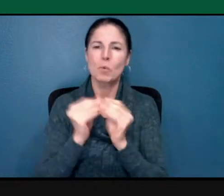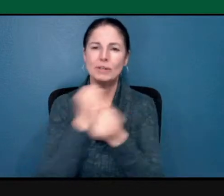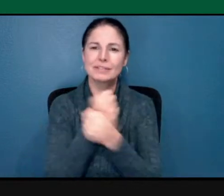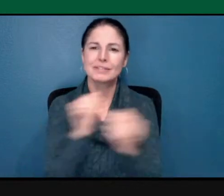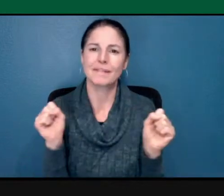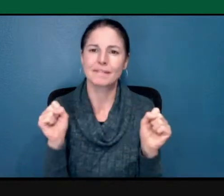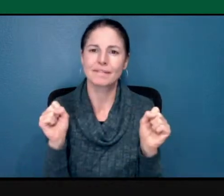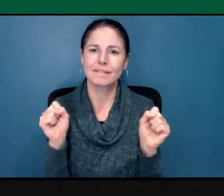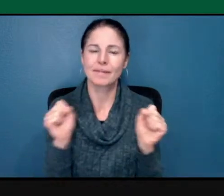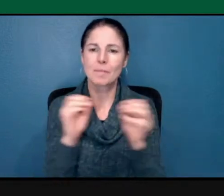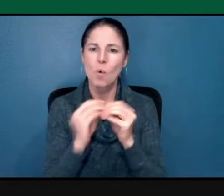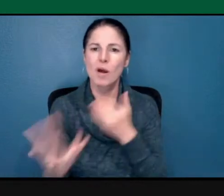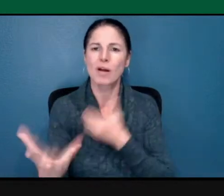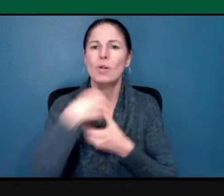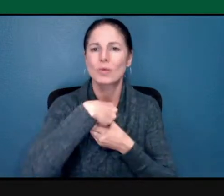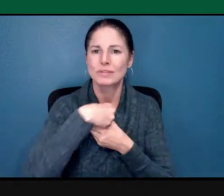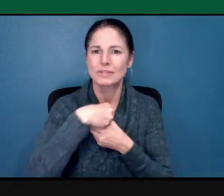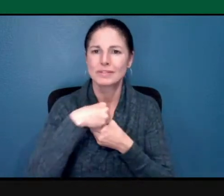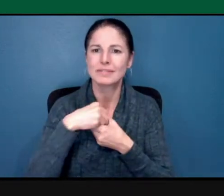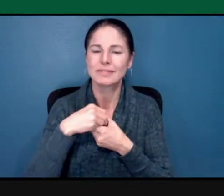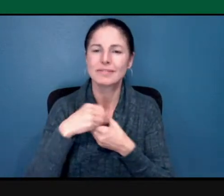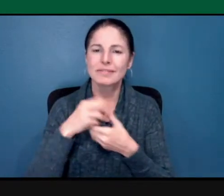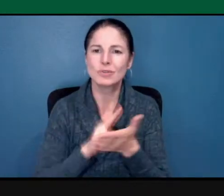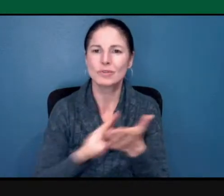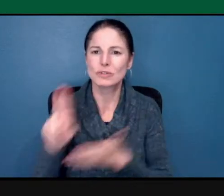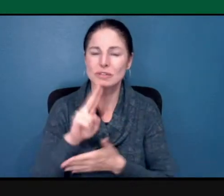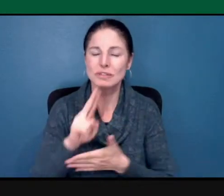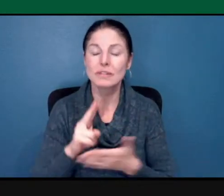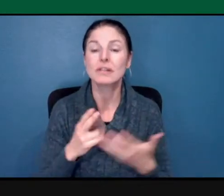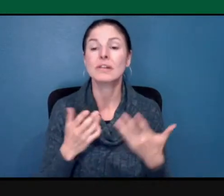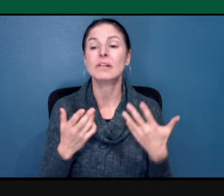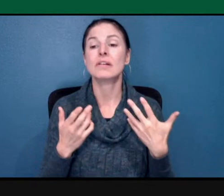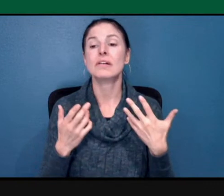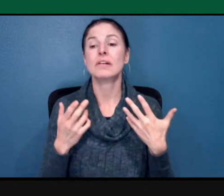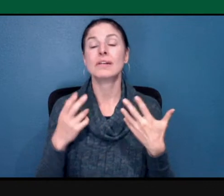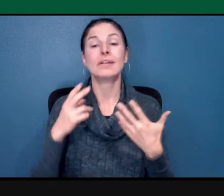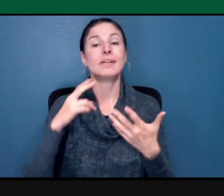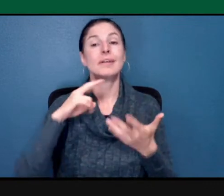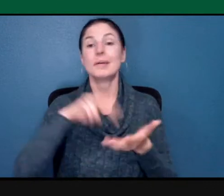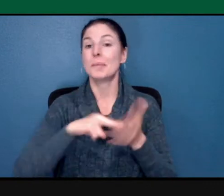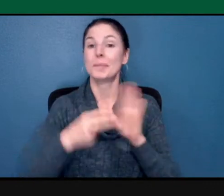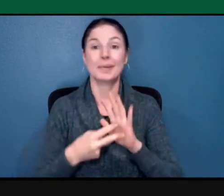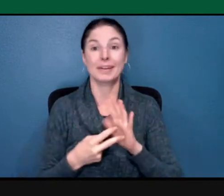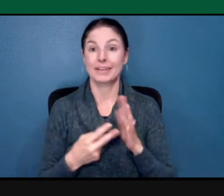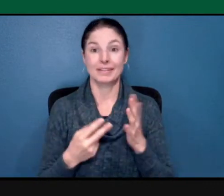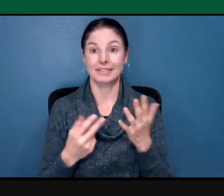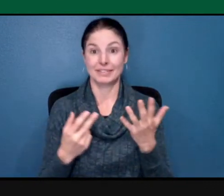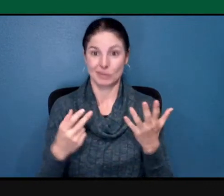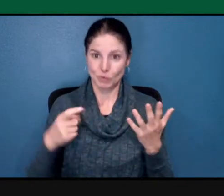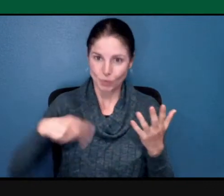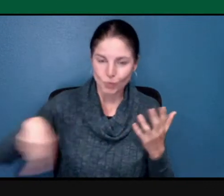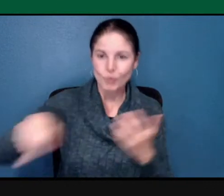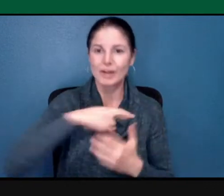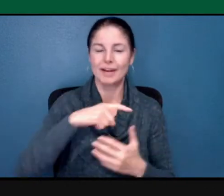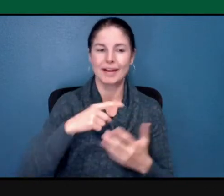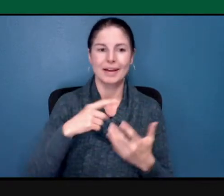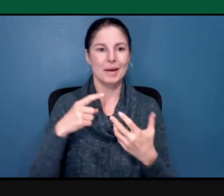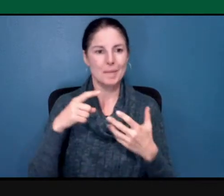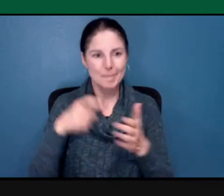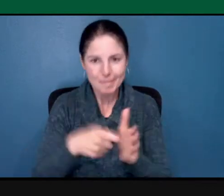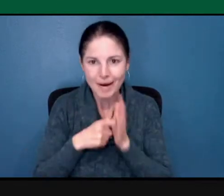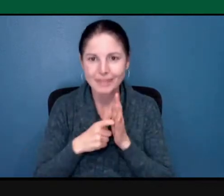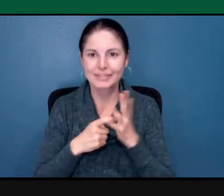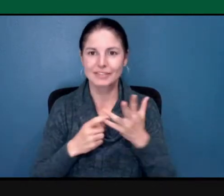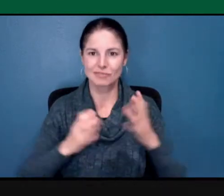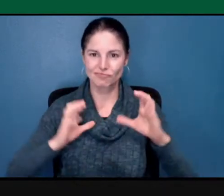and more inclusive space, our goal is to develop the communal skills that help us understand and attend to the needs of others.